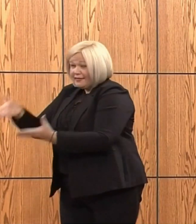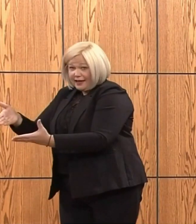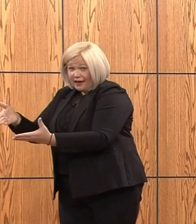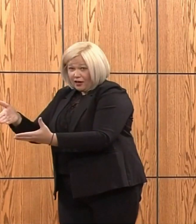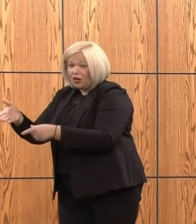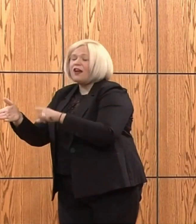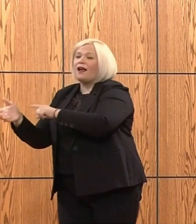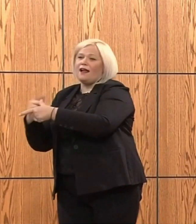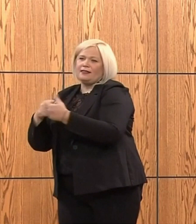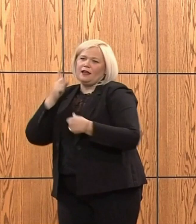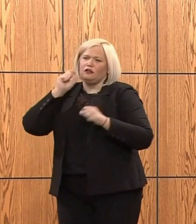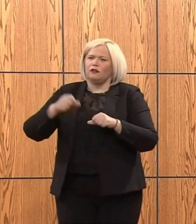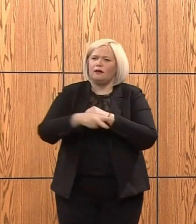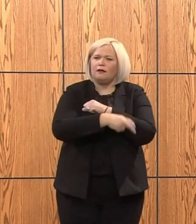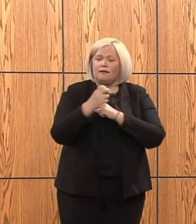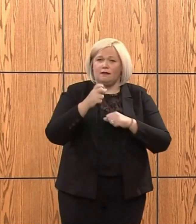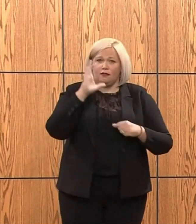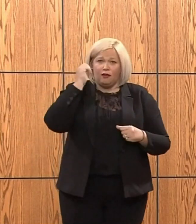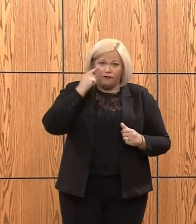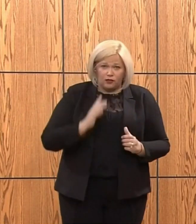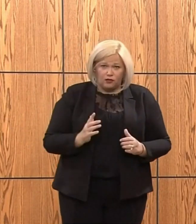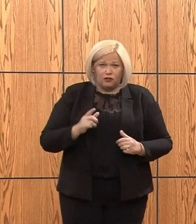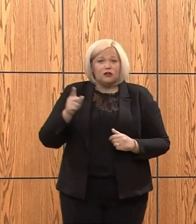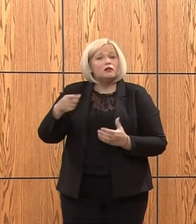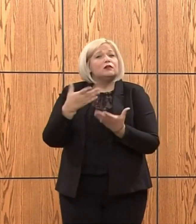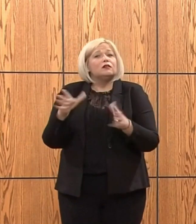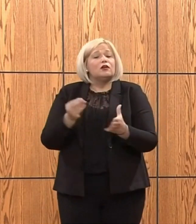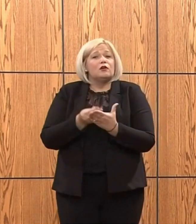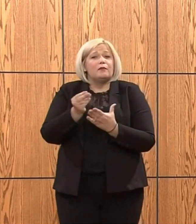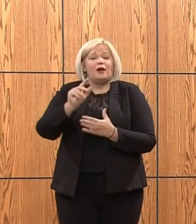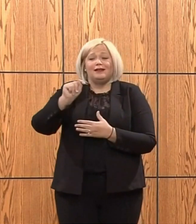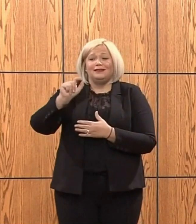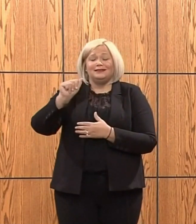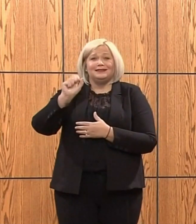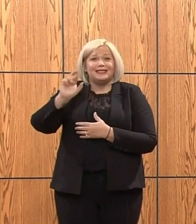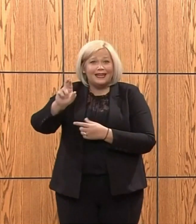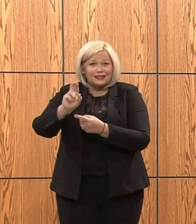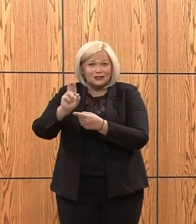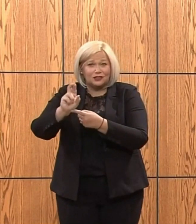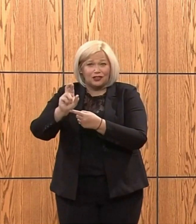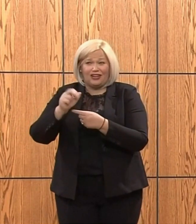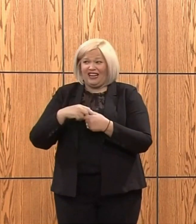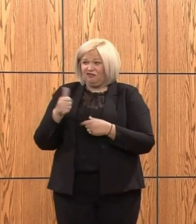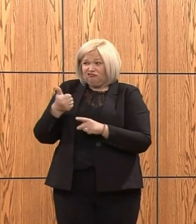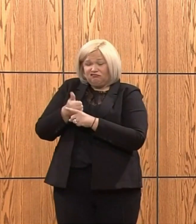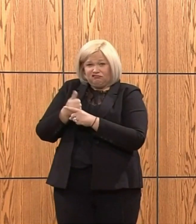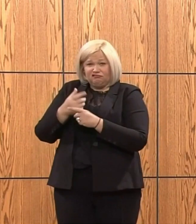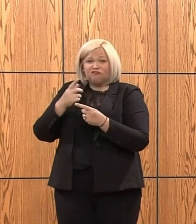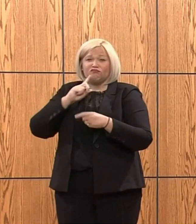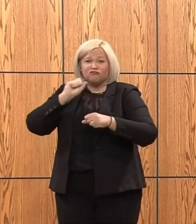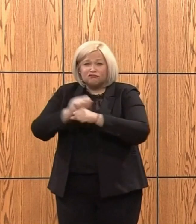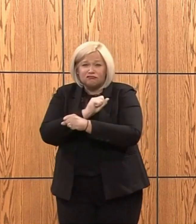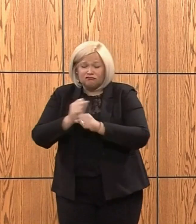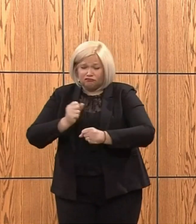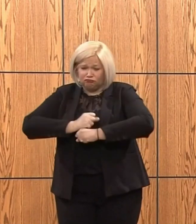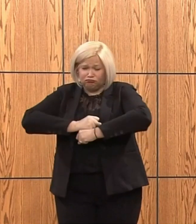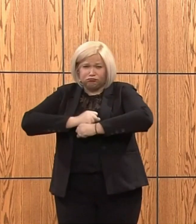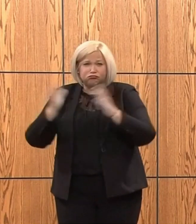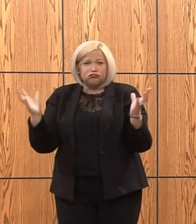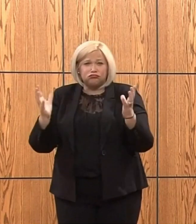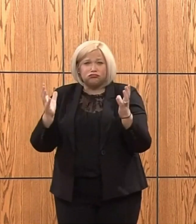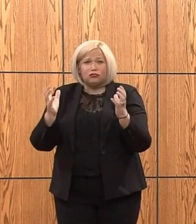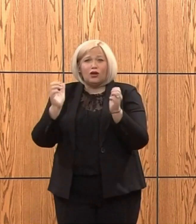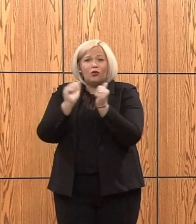for use in the kidnapping and that the group successfully detonated an improvised explosive device wrapped with